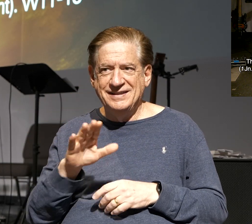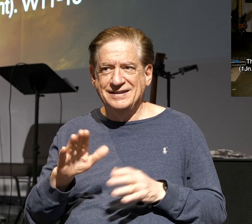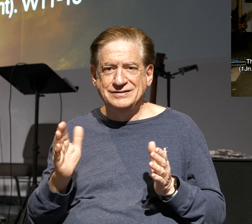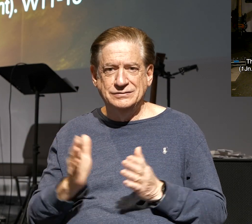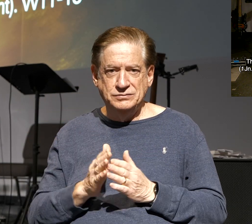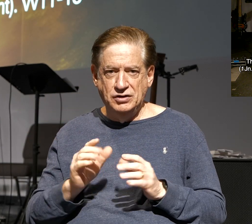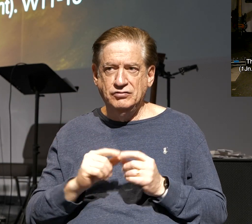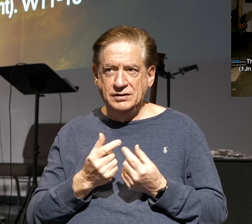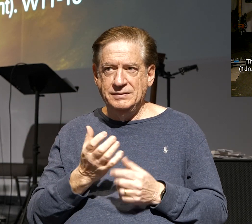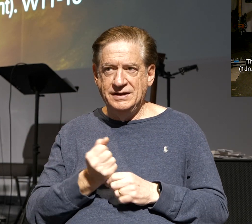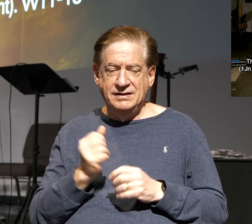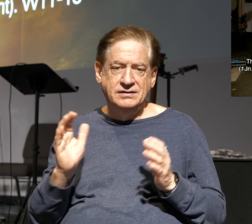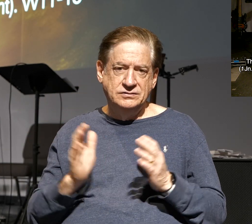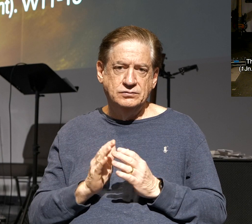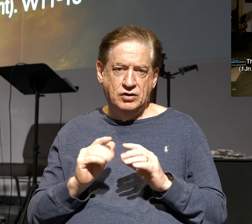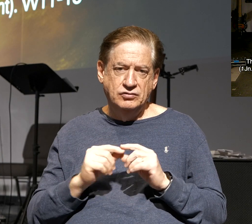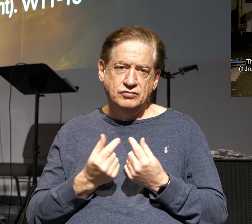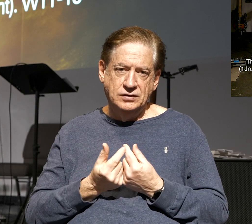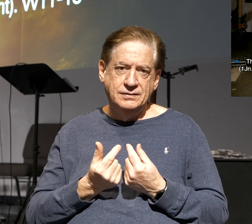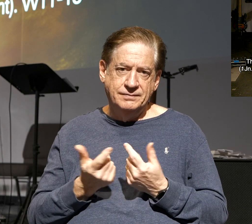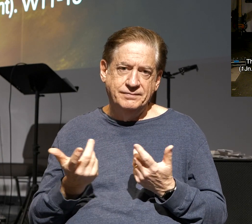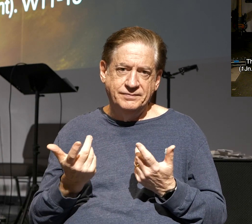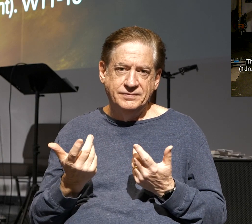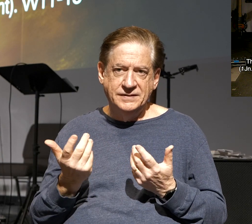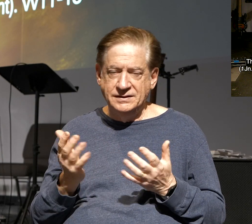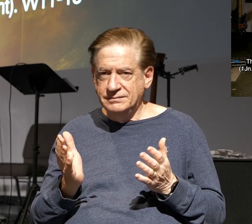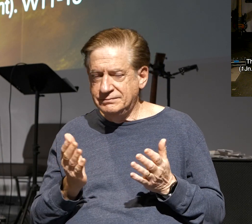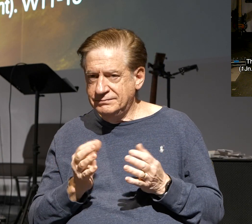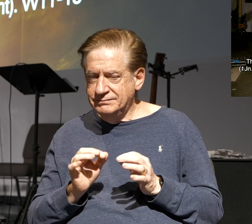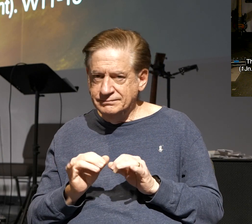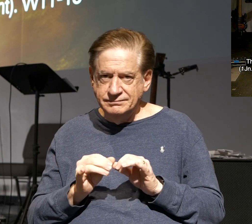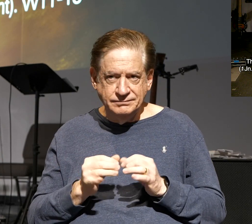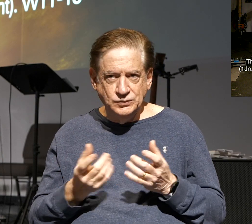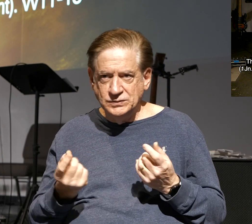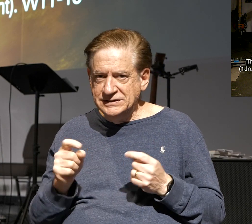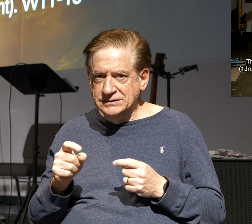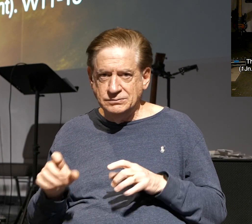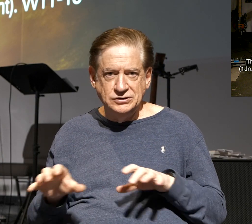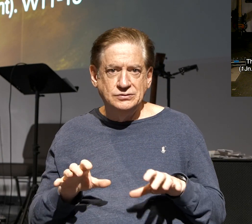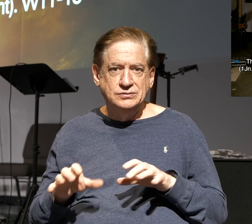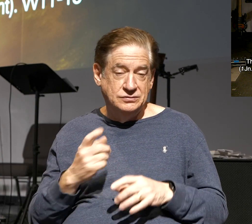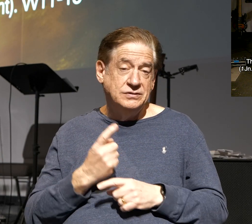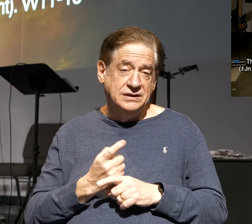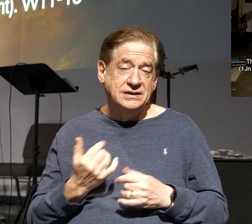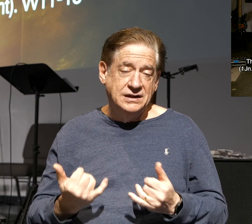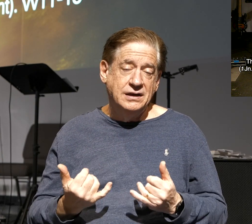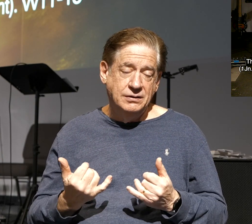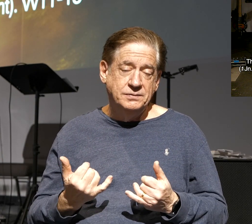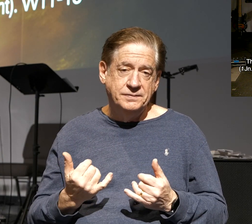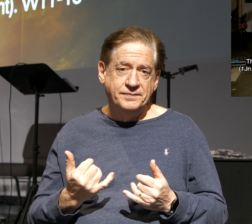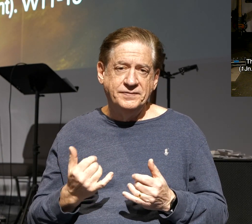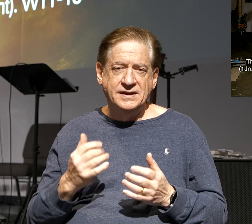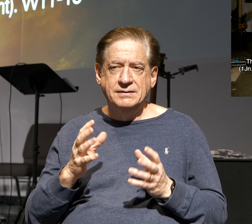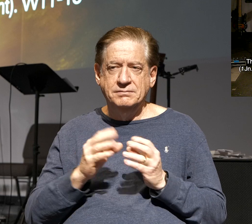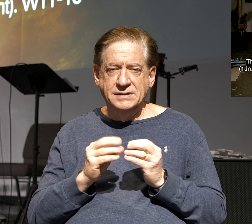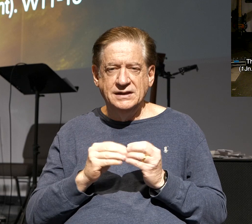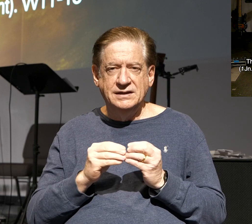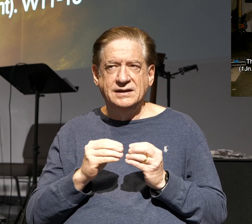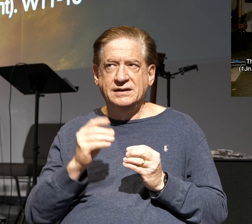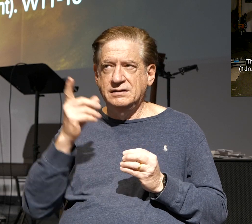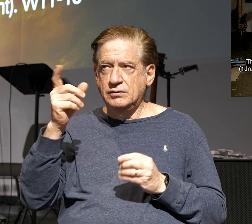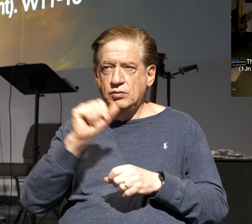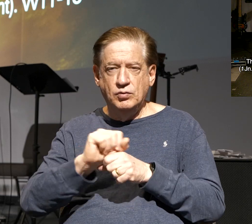okay? We'll get that small group, you know, realigned to what they need to be doing. That's what they're doing right now in their meeting, is they work through